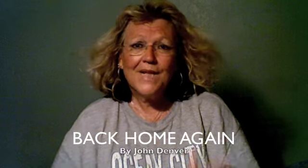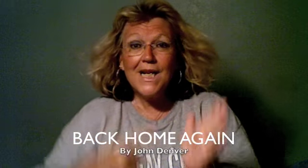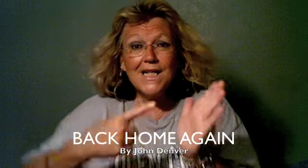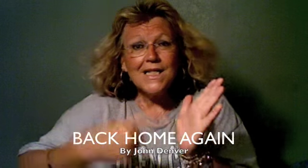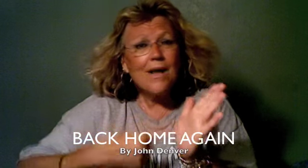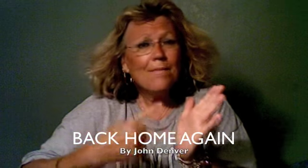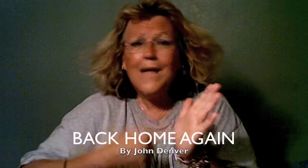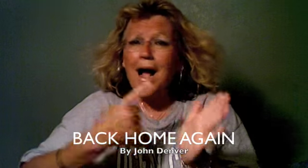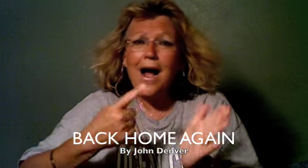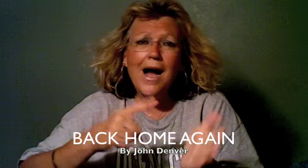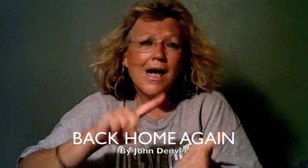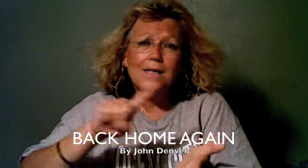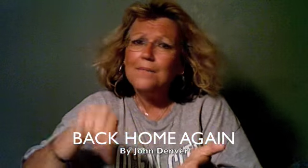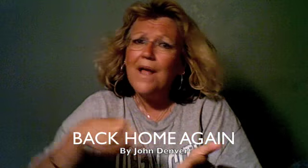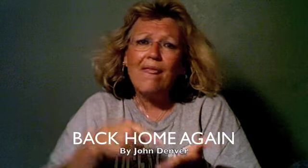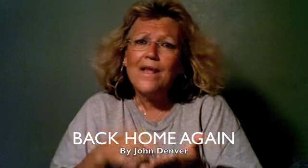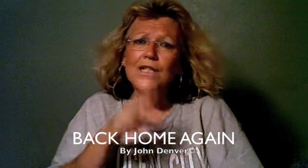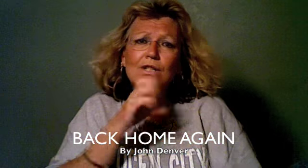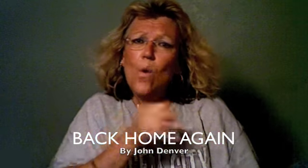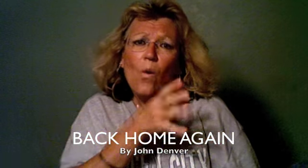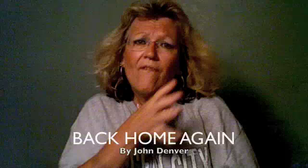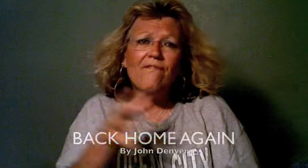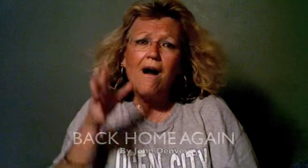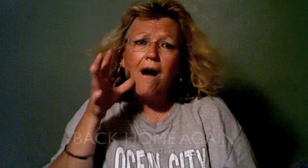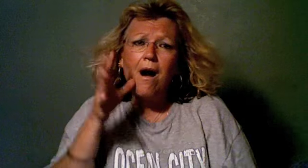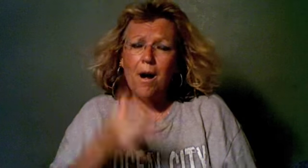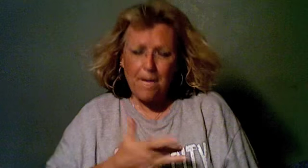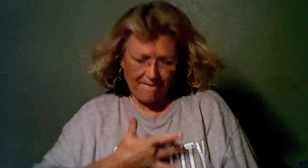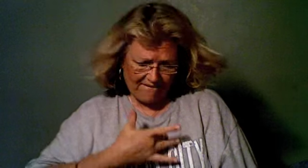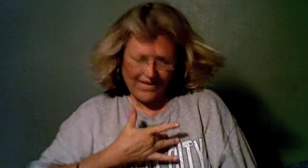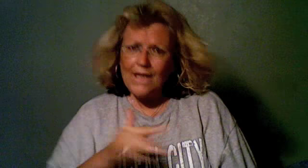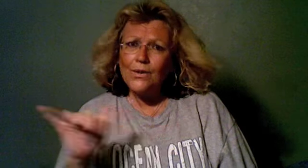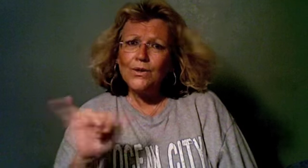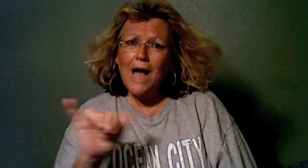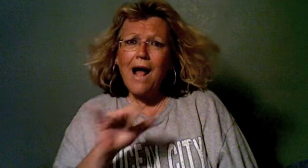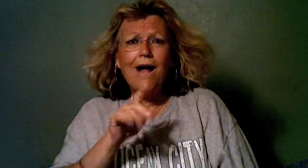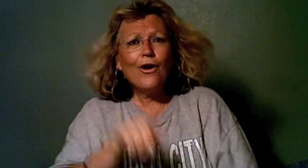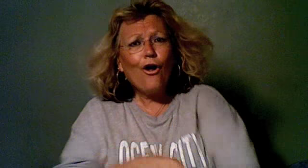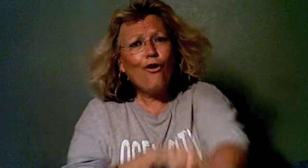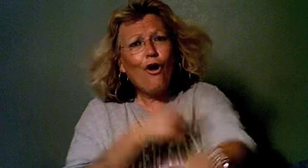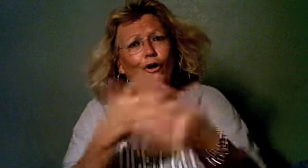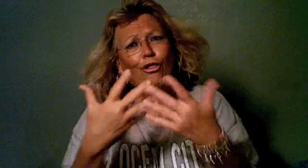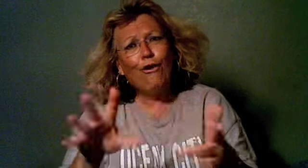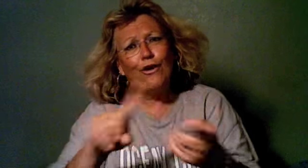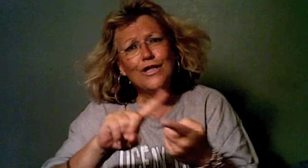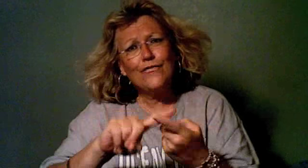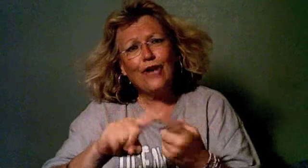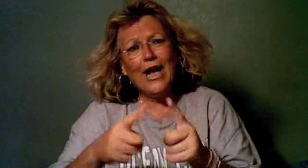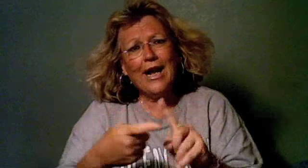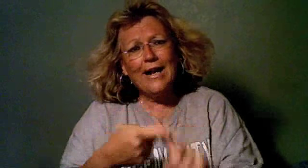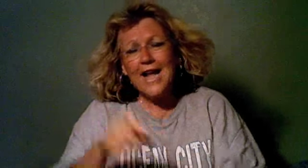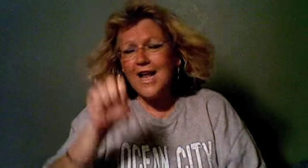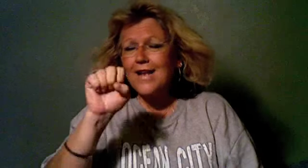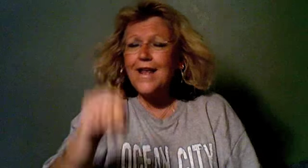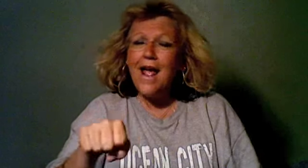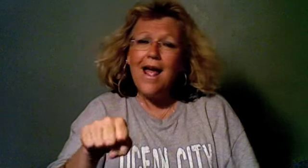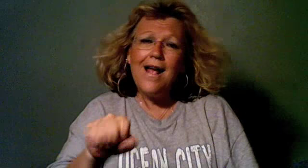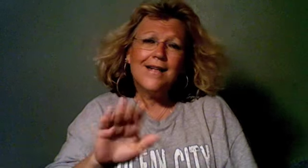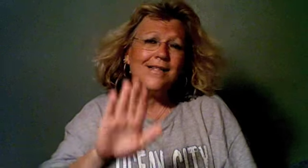Sometimes this old farm feels like a long-lost friend. Yes,